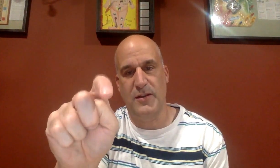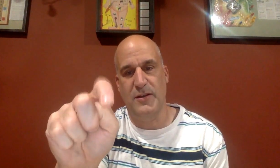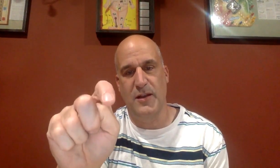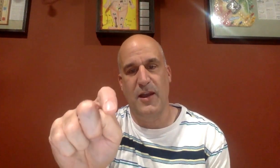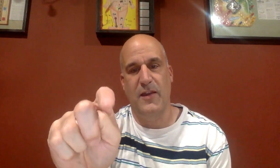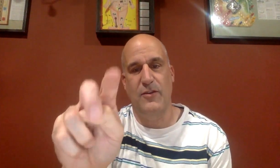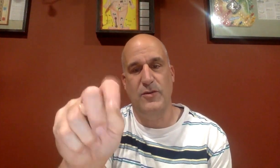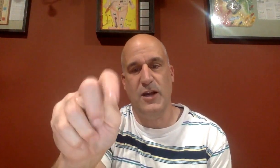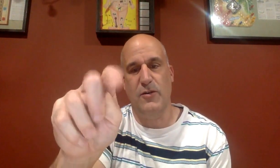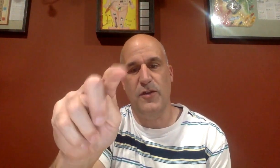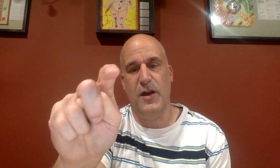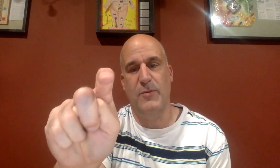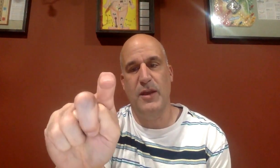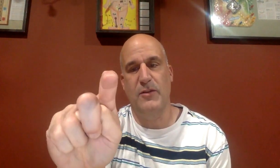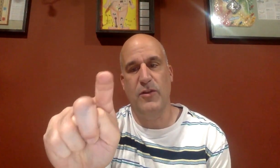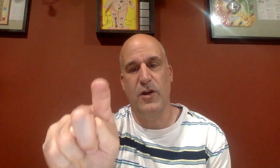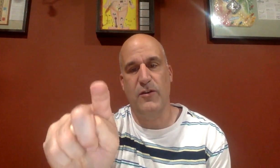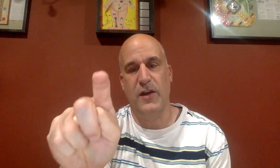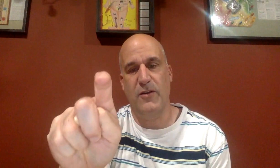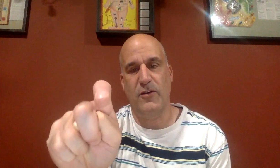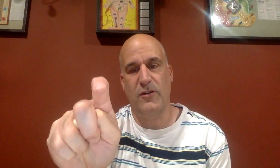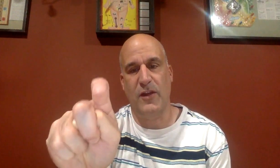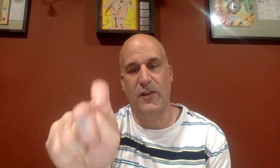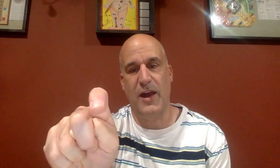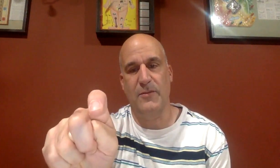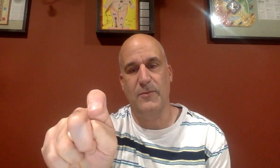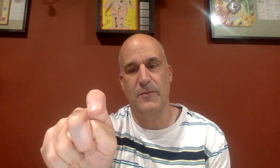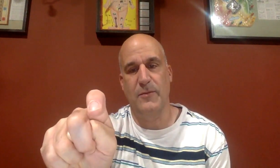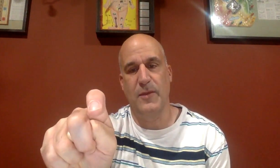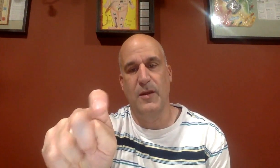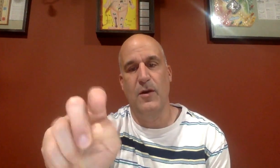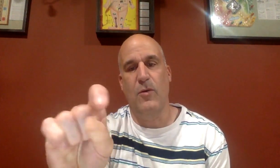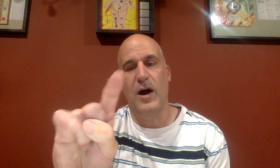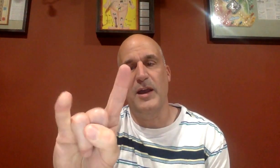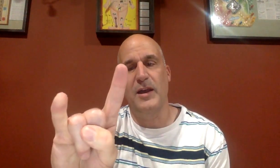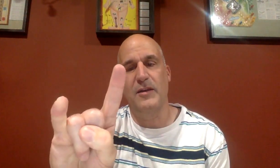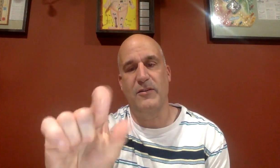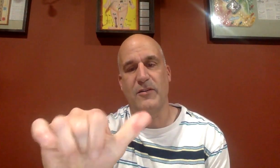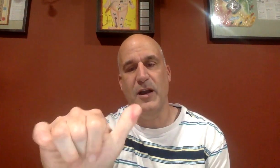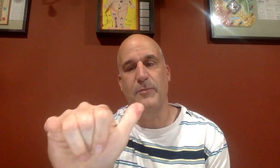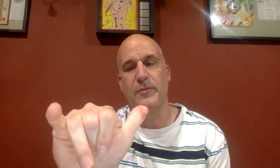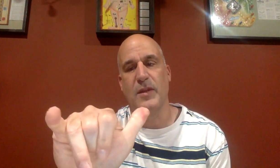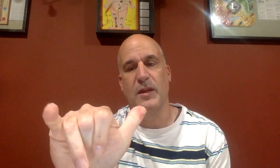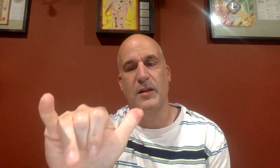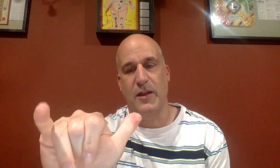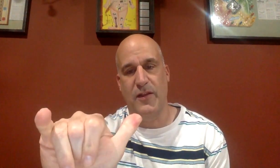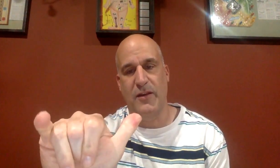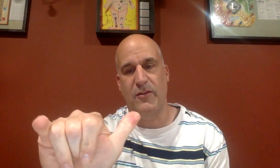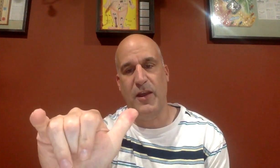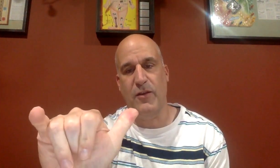And then you tuck your thumb in with your other fingers. it looks like that. Y is, um, like this. You take your